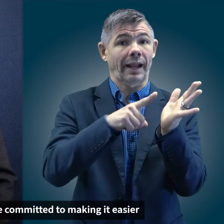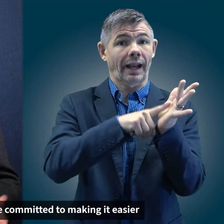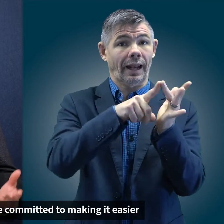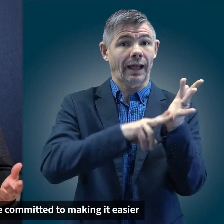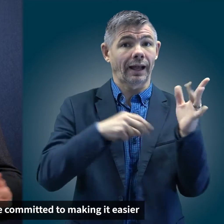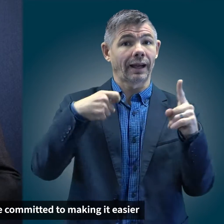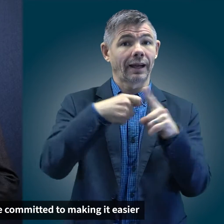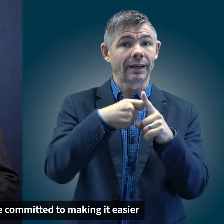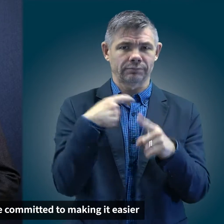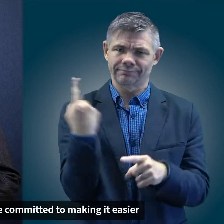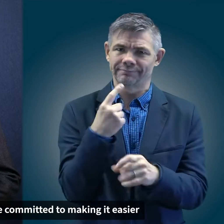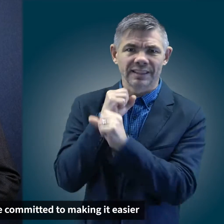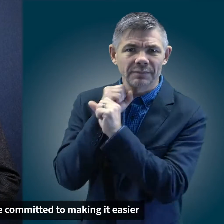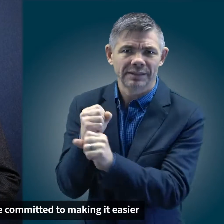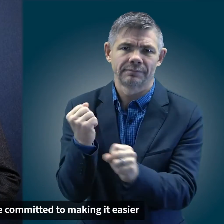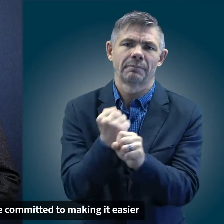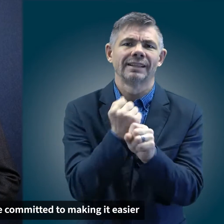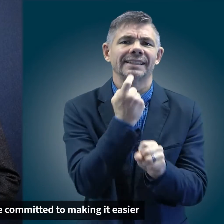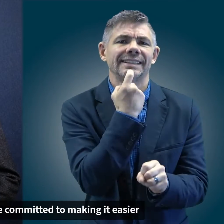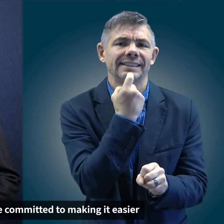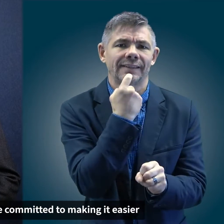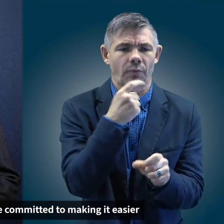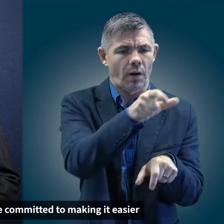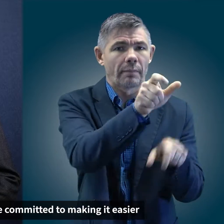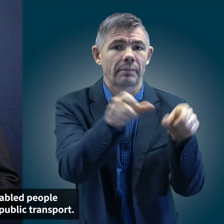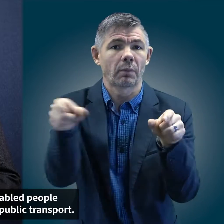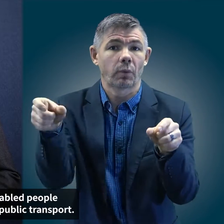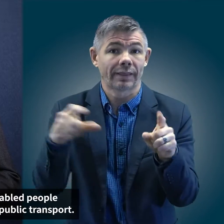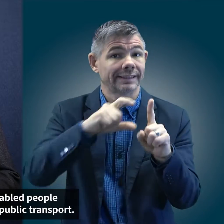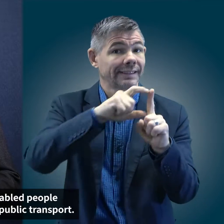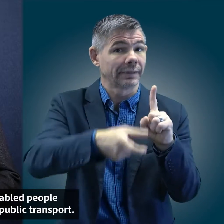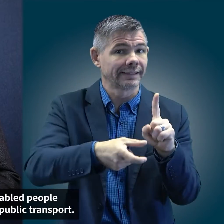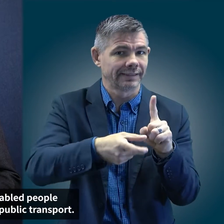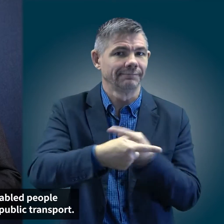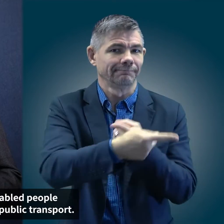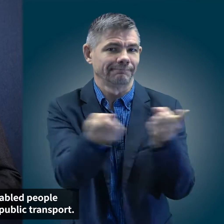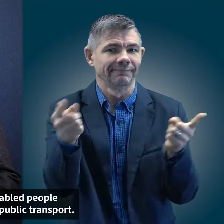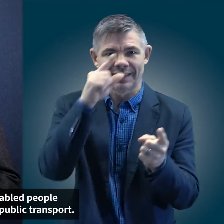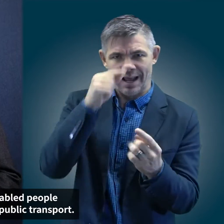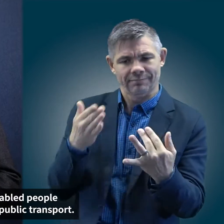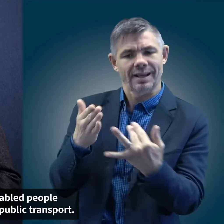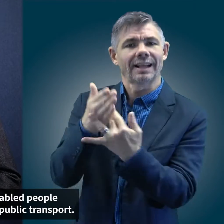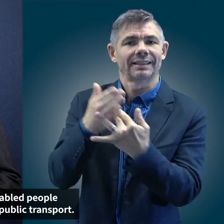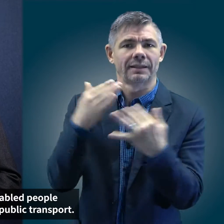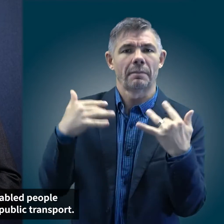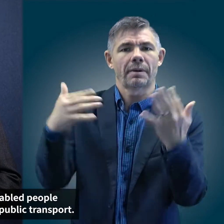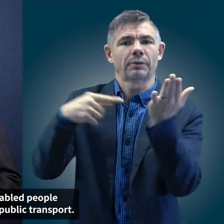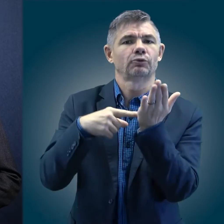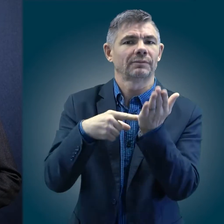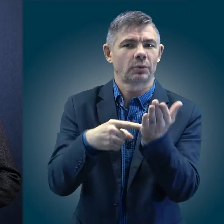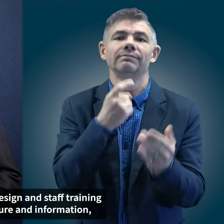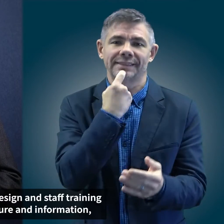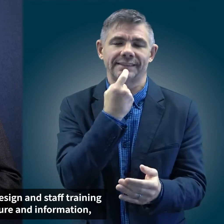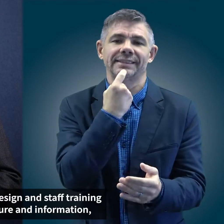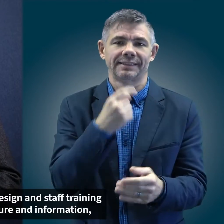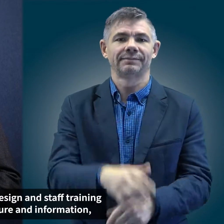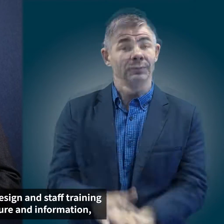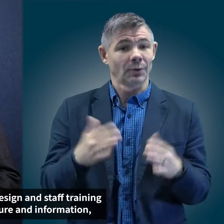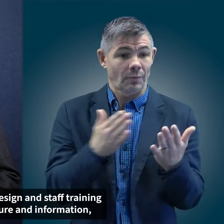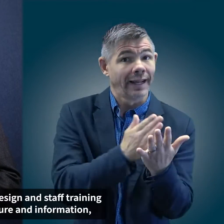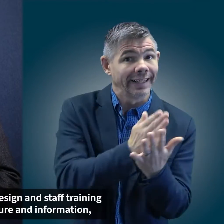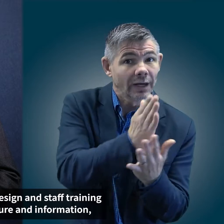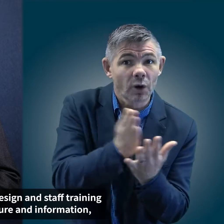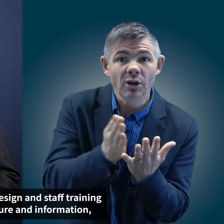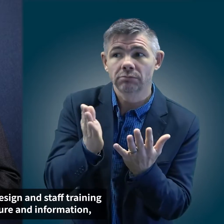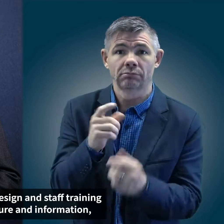Kia ora. At Metlink, we're committed to making it easier for disabled people to access public transport. From network